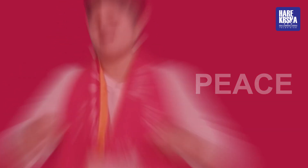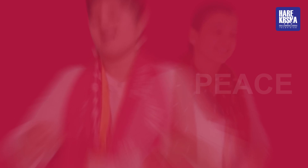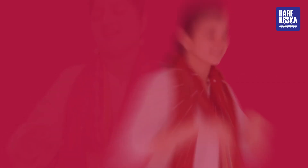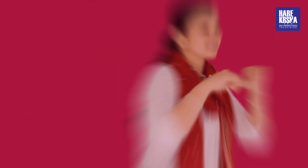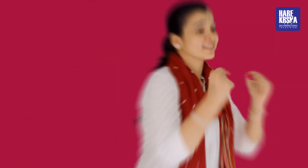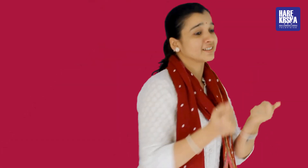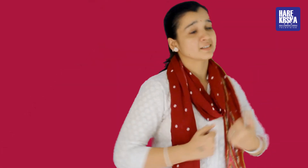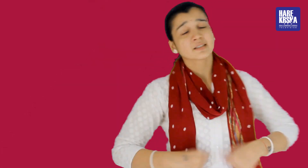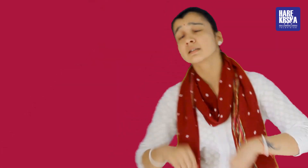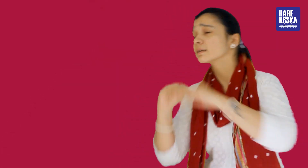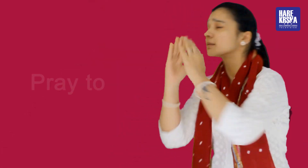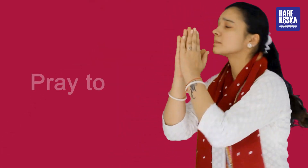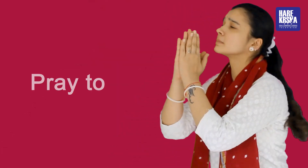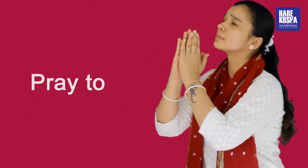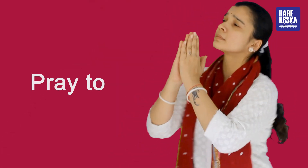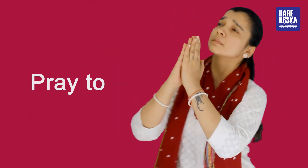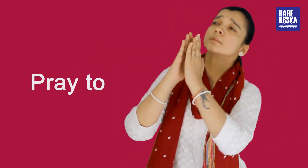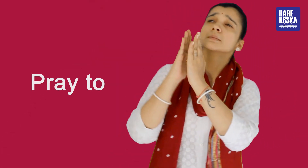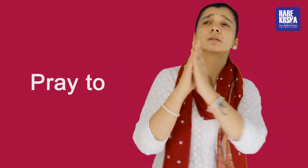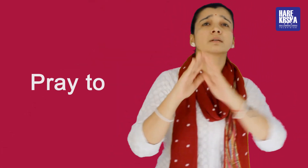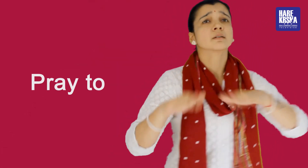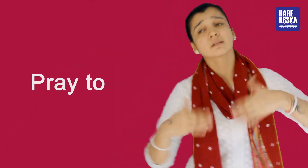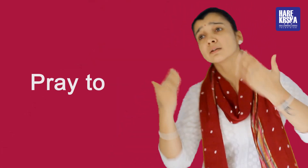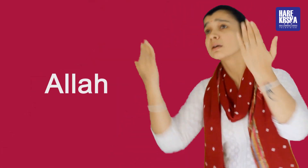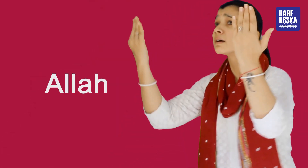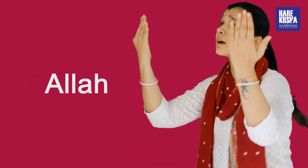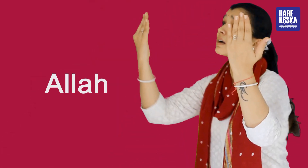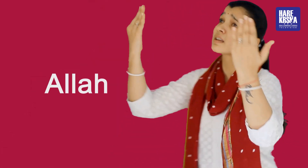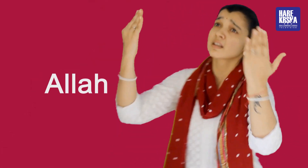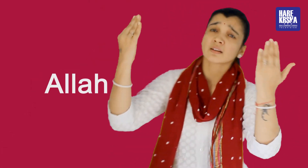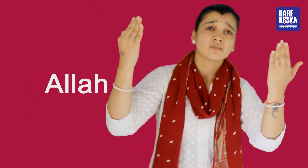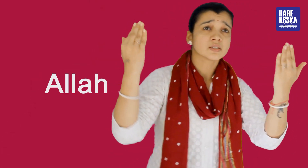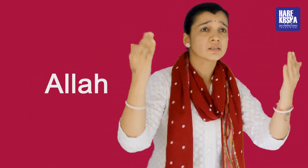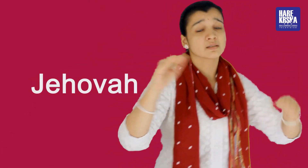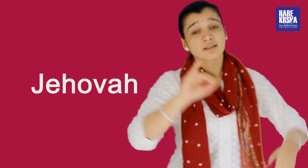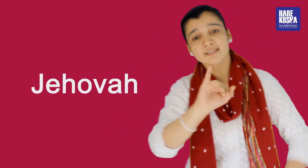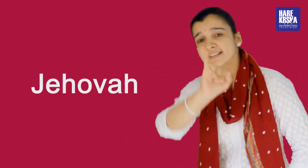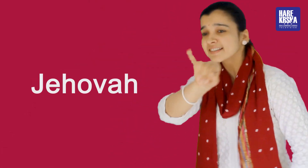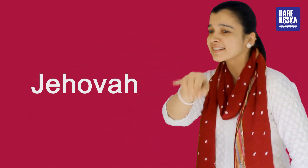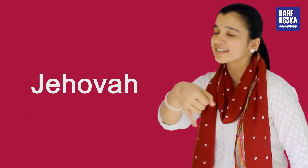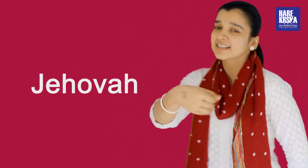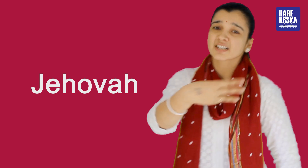pray to Allah Jehovah